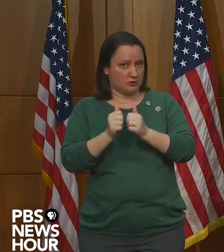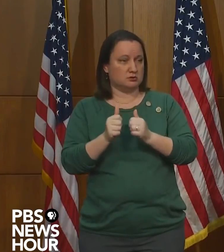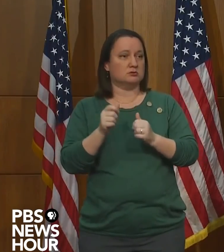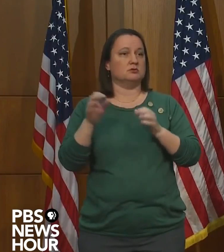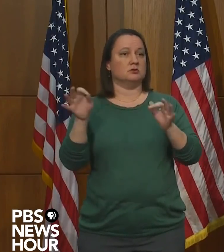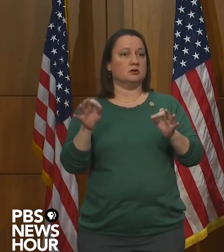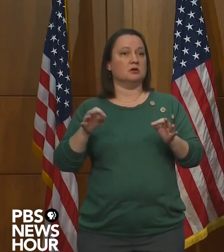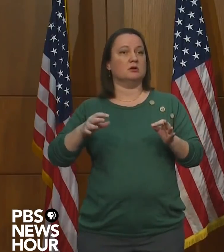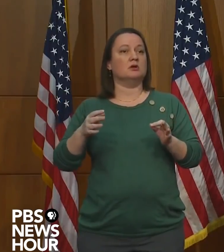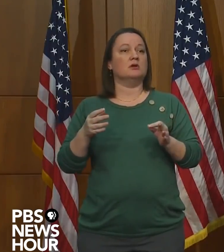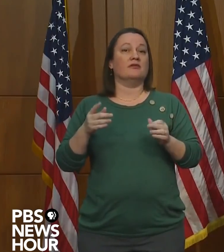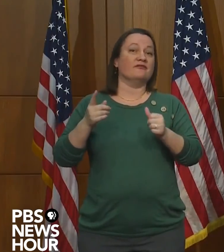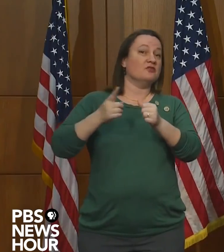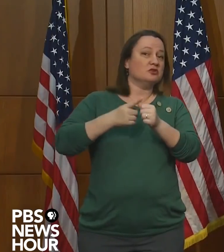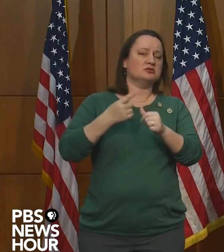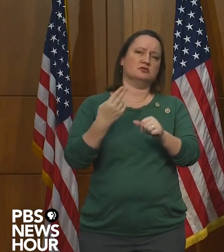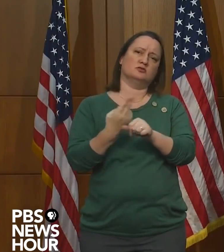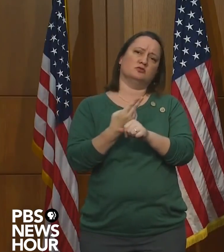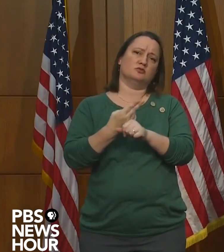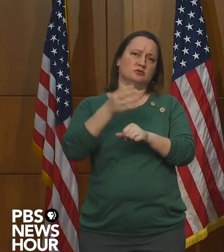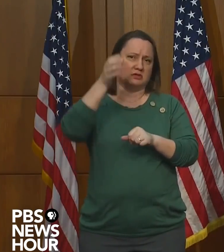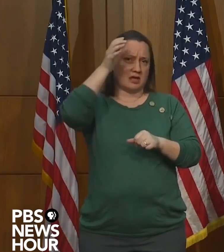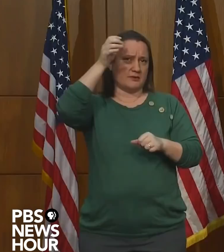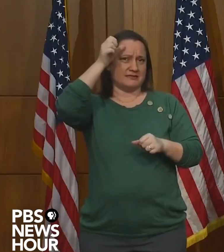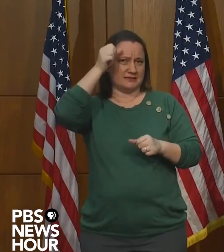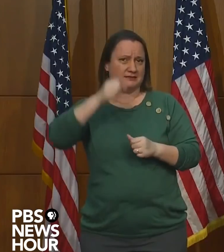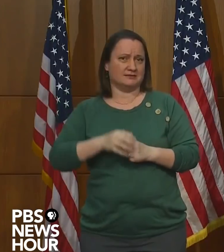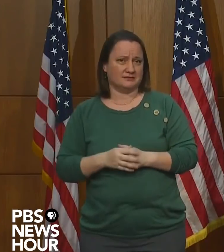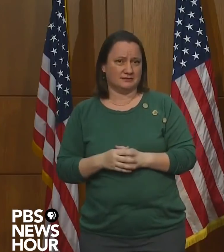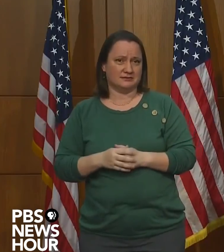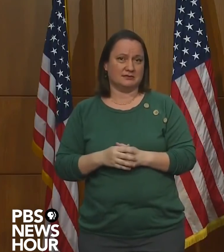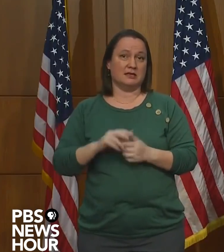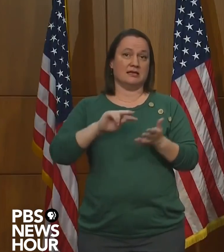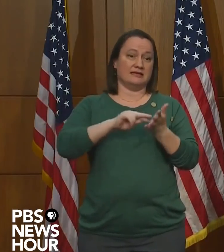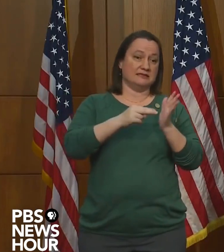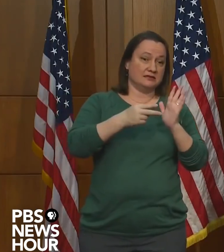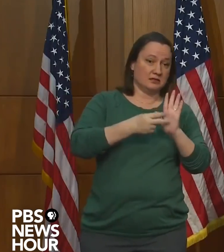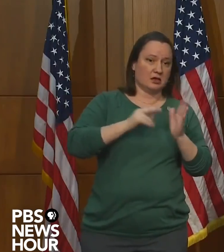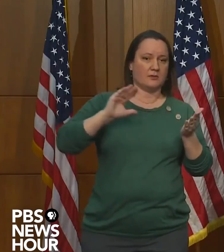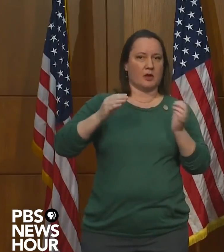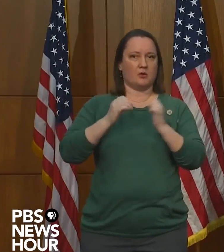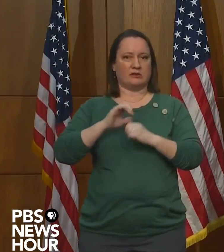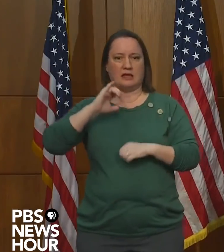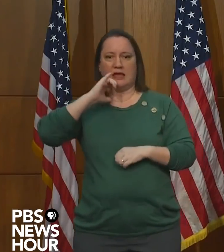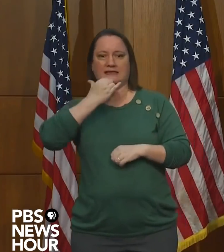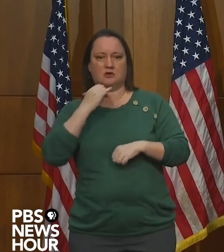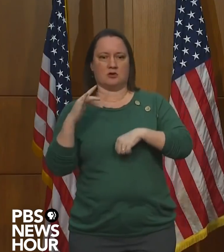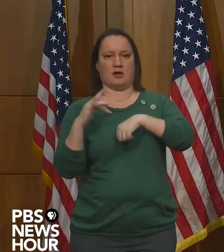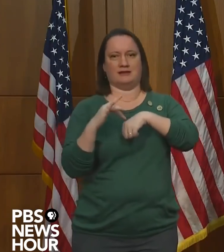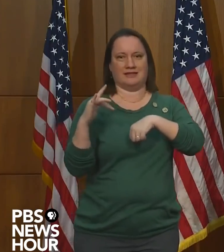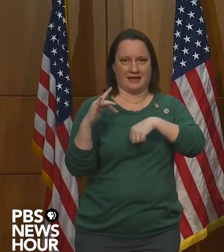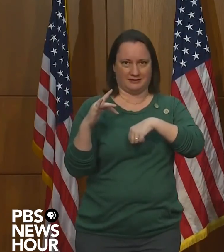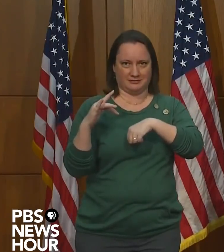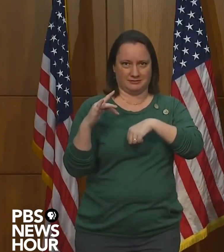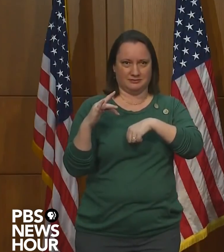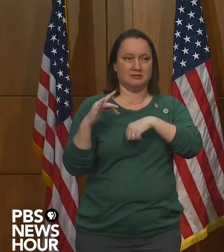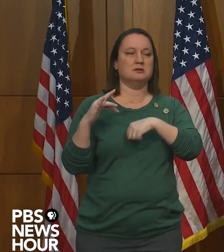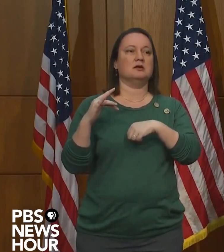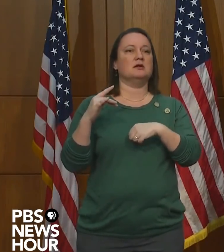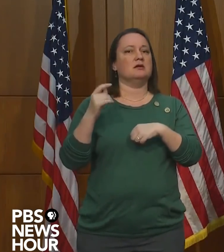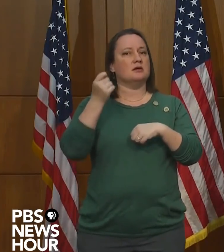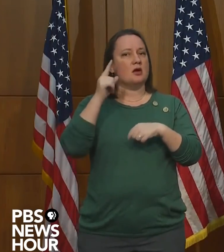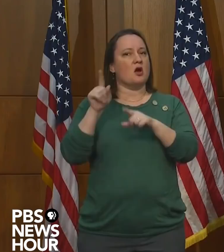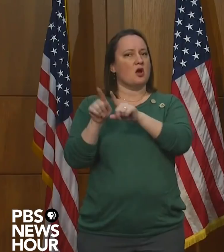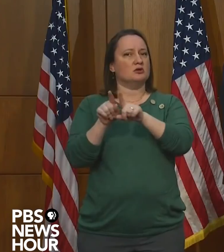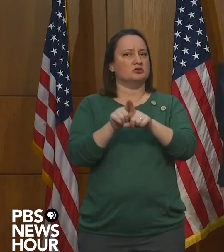it's applying common sense, incidental versus accidental contact and shared equipment. That's really what we need to be thinking about when our kids are back